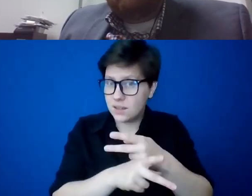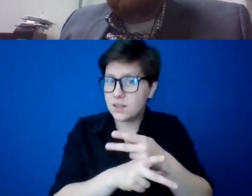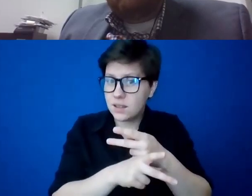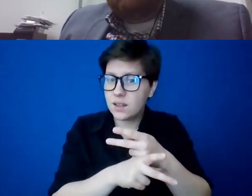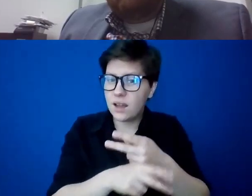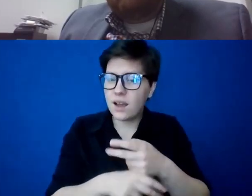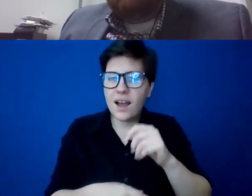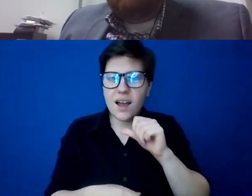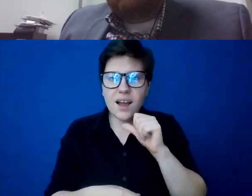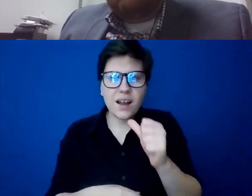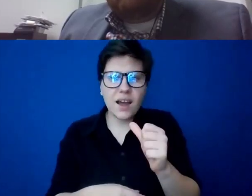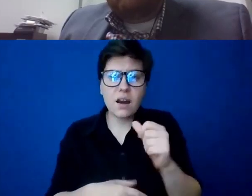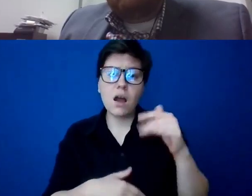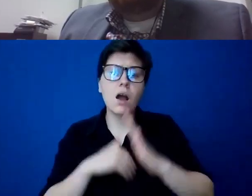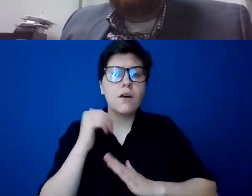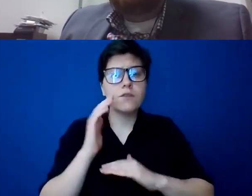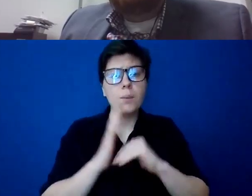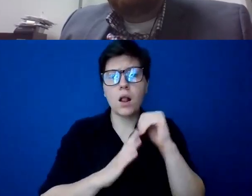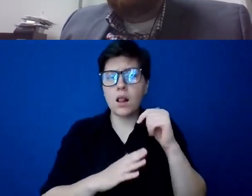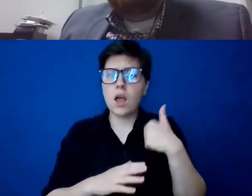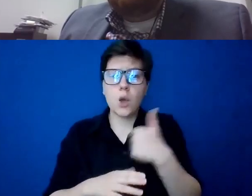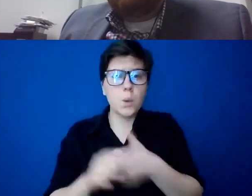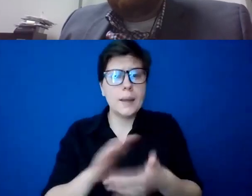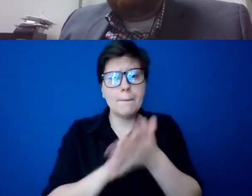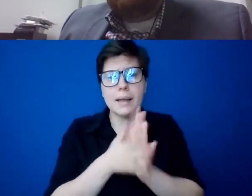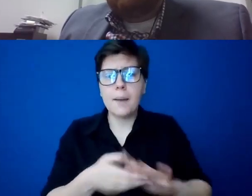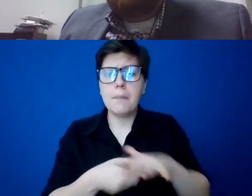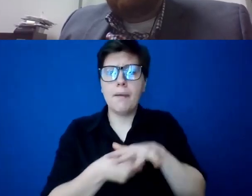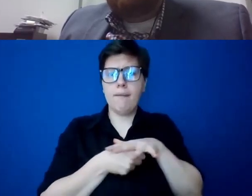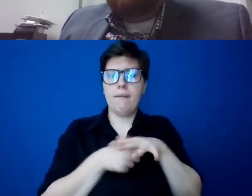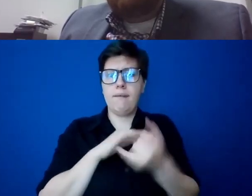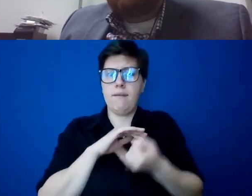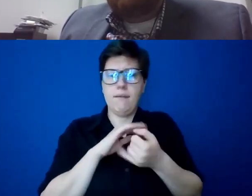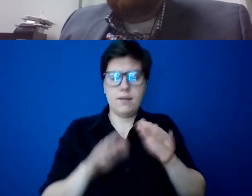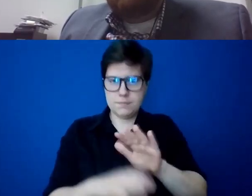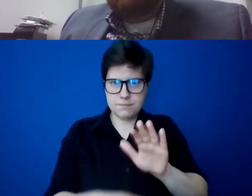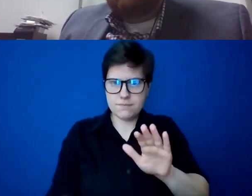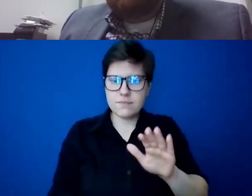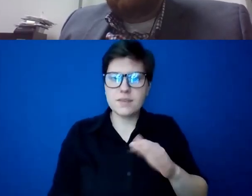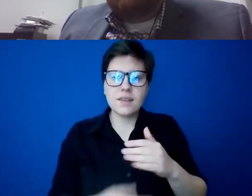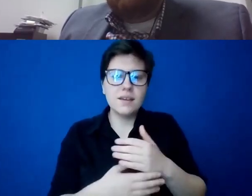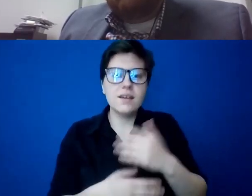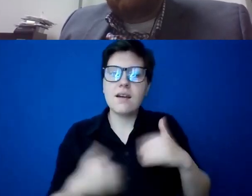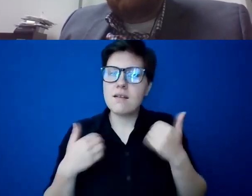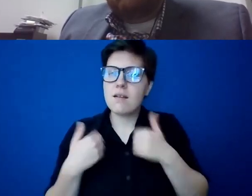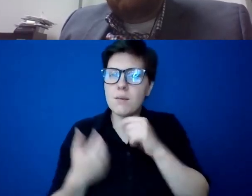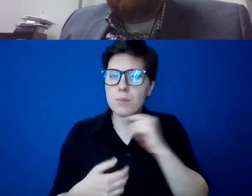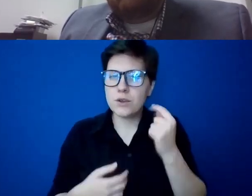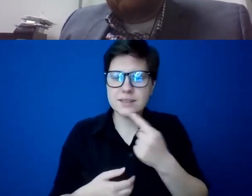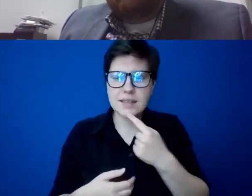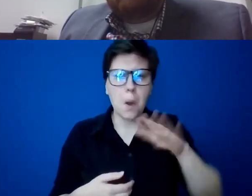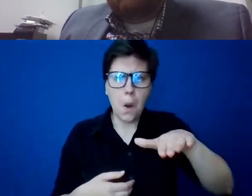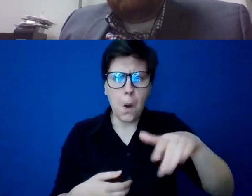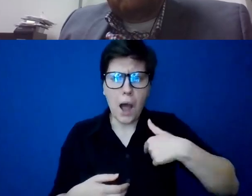a comfortable life that makes us remote. I've heard people, young priests accused, well, I can't do something because they have to get their holy